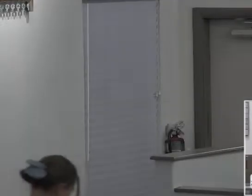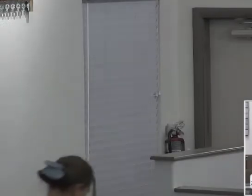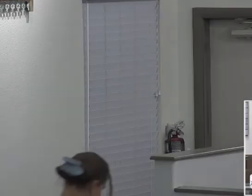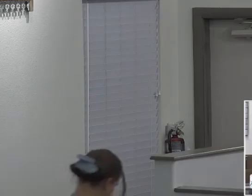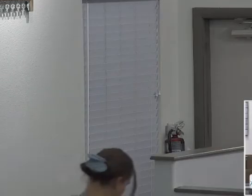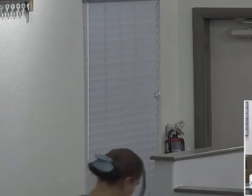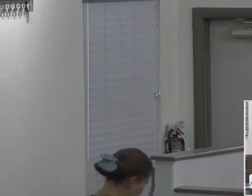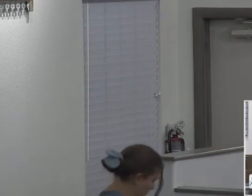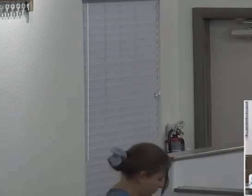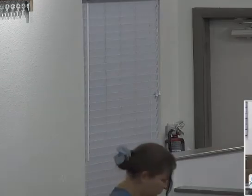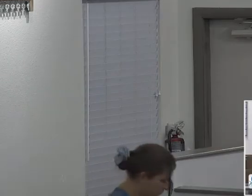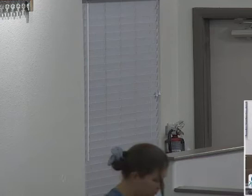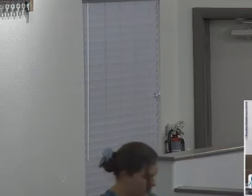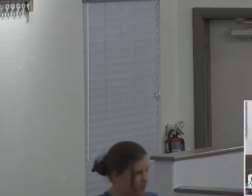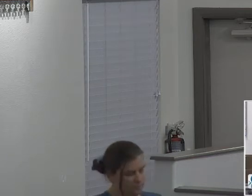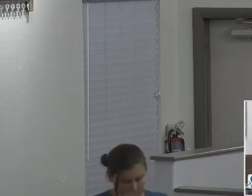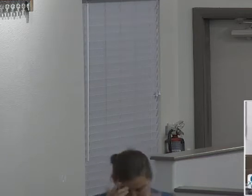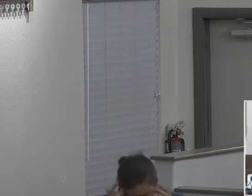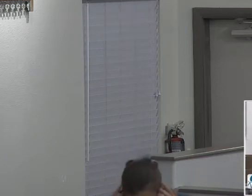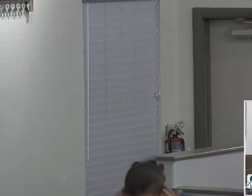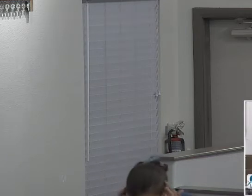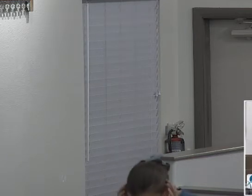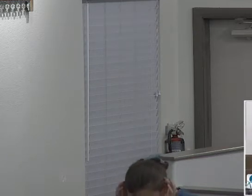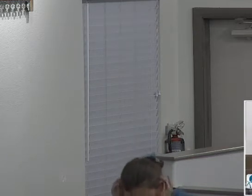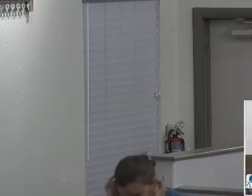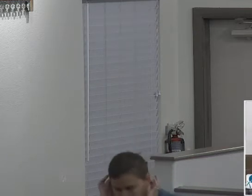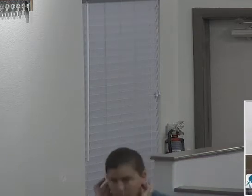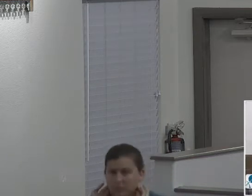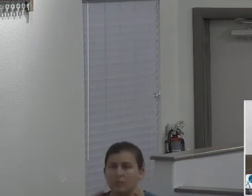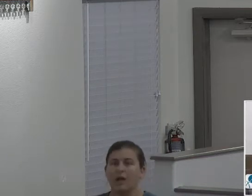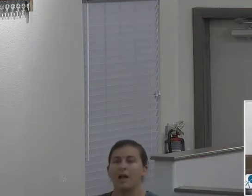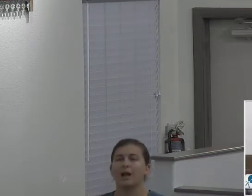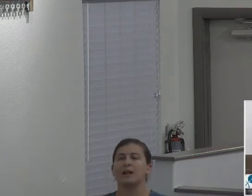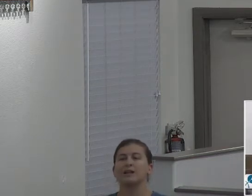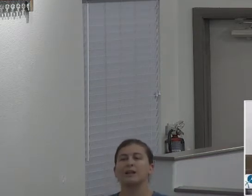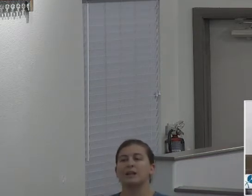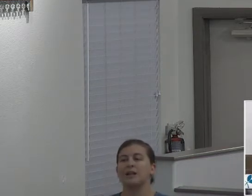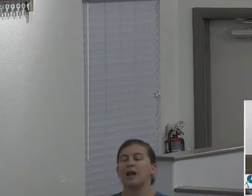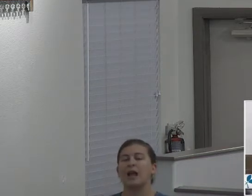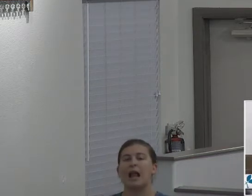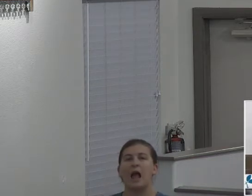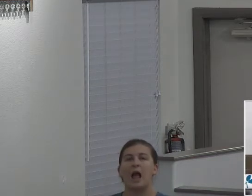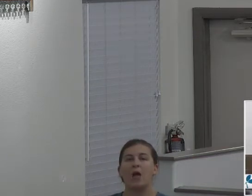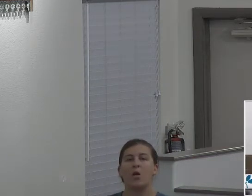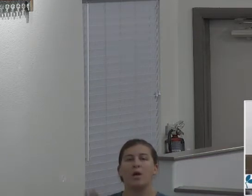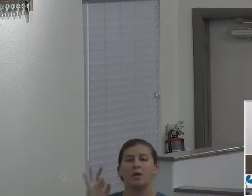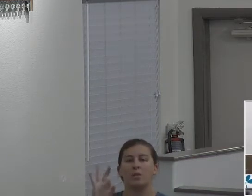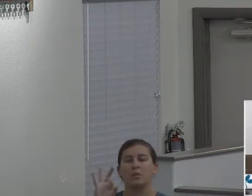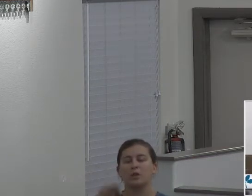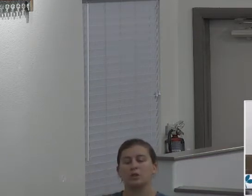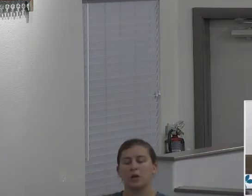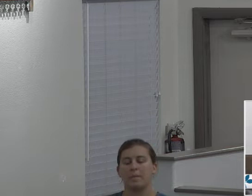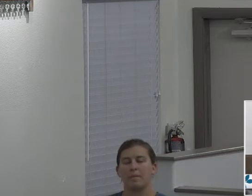I'm going to preach tonight on Lot. Now, we're familiar with the story of Lot.